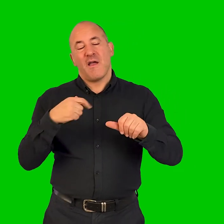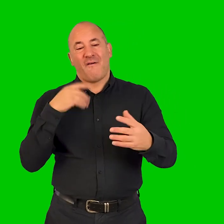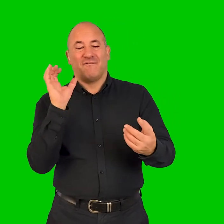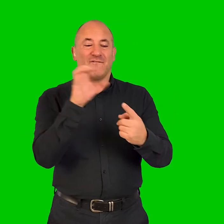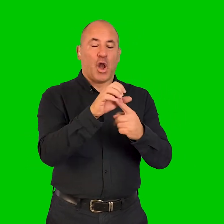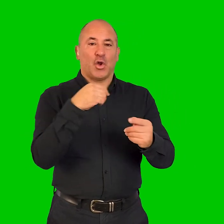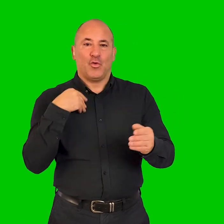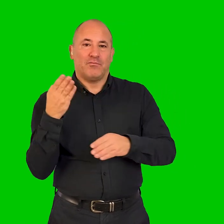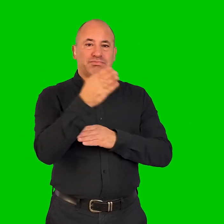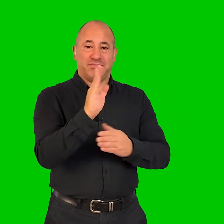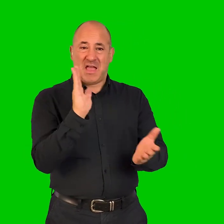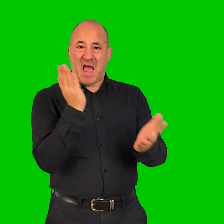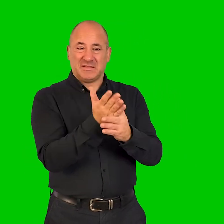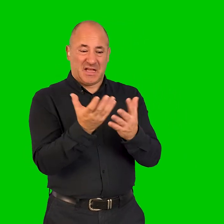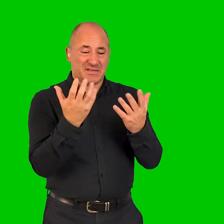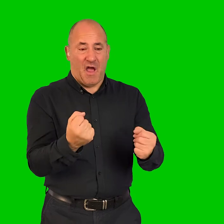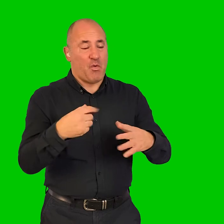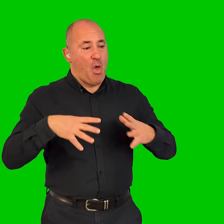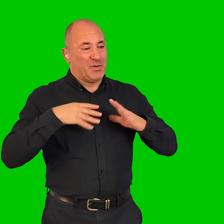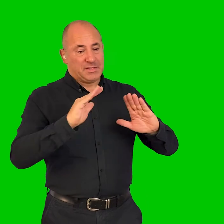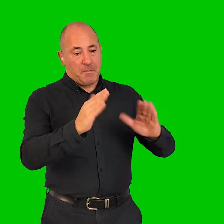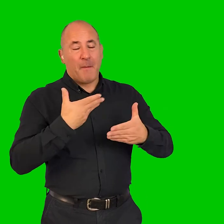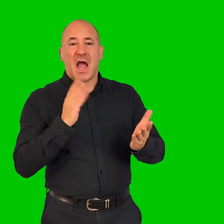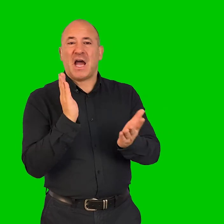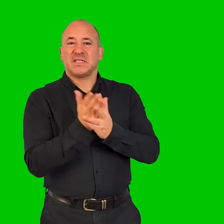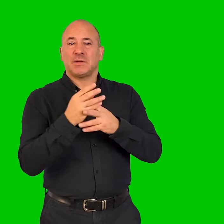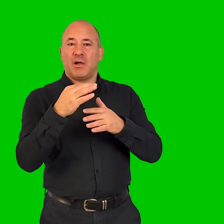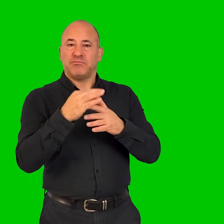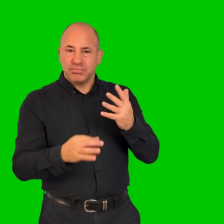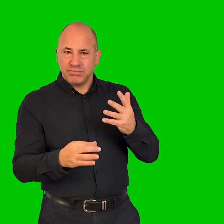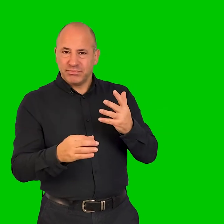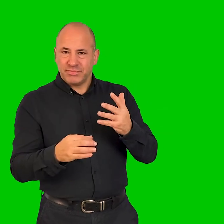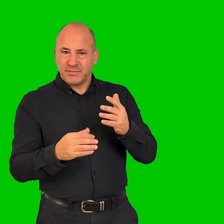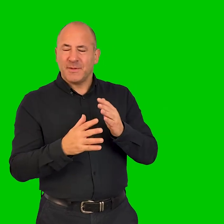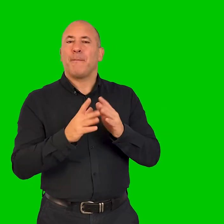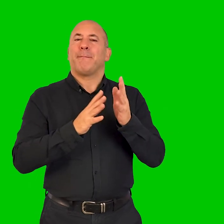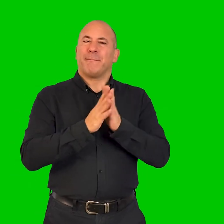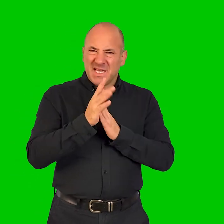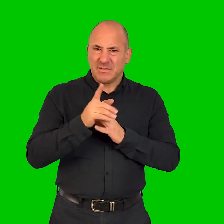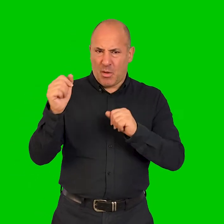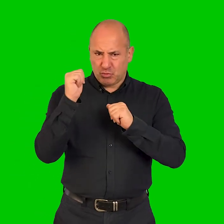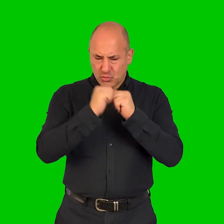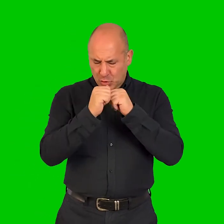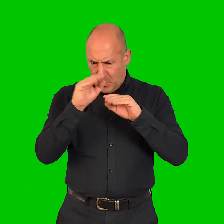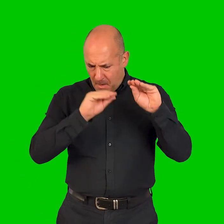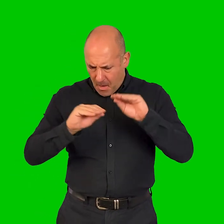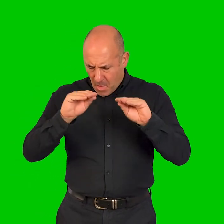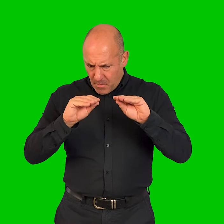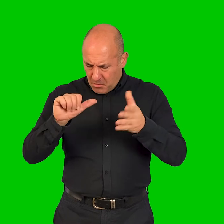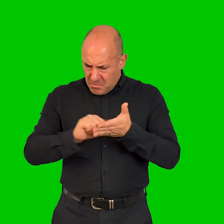those with the money are subsidizing those without the money and, and so, freelance artists have